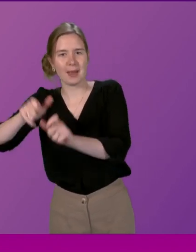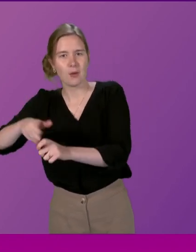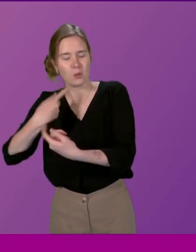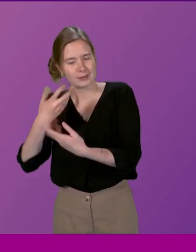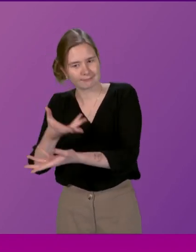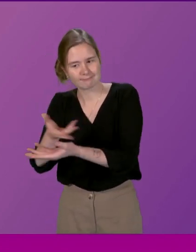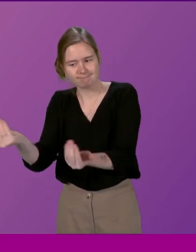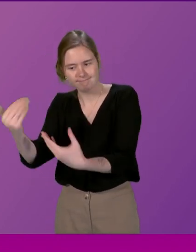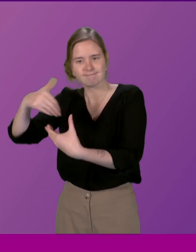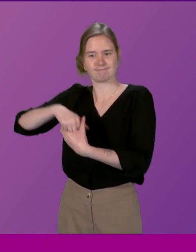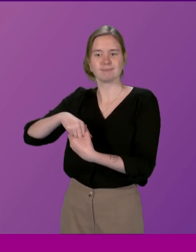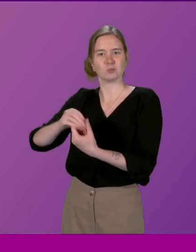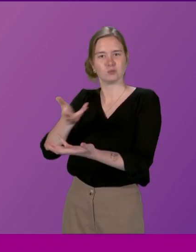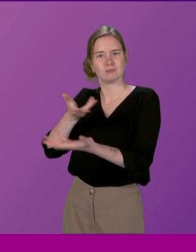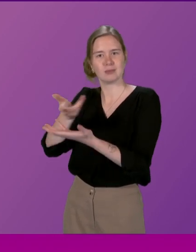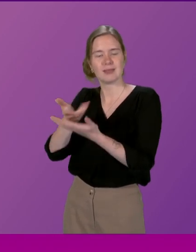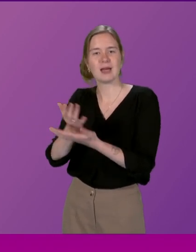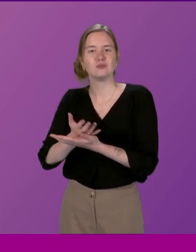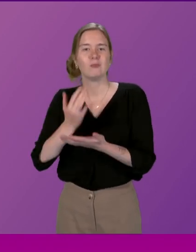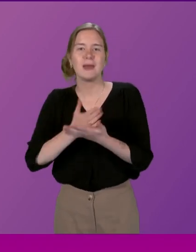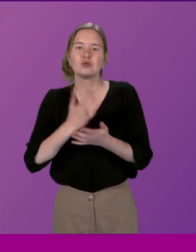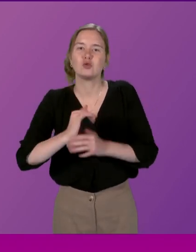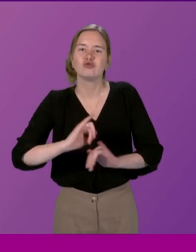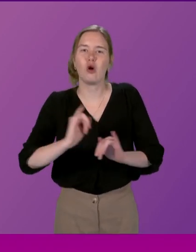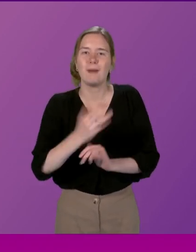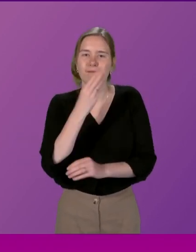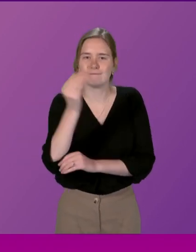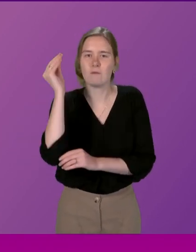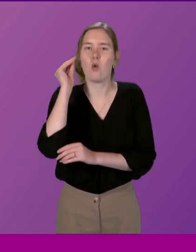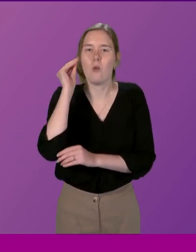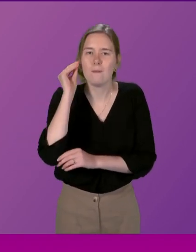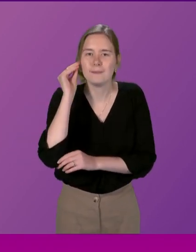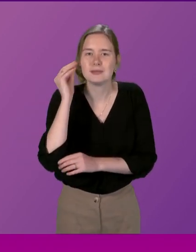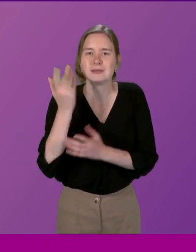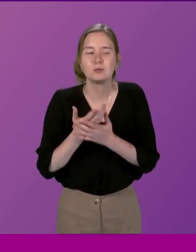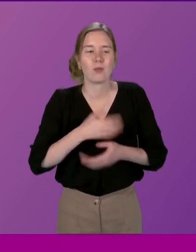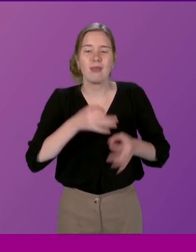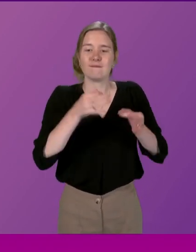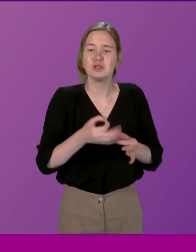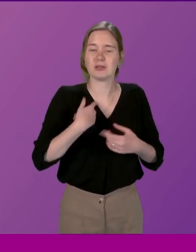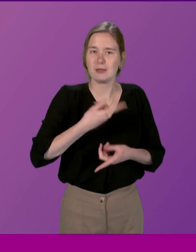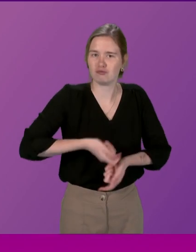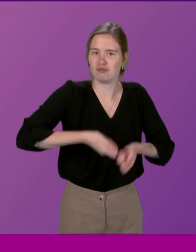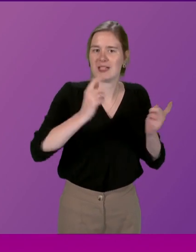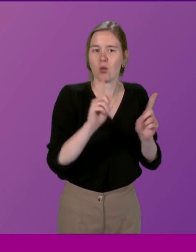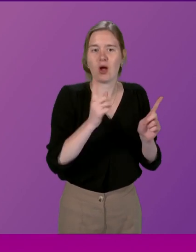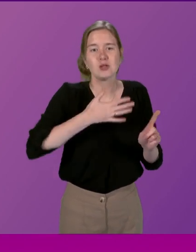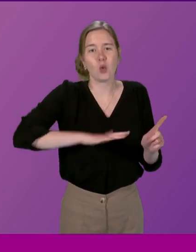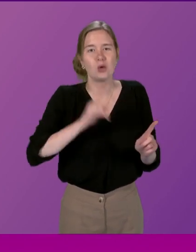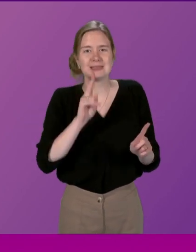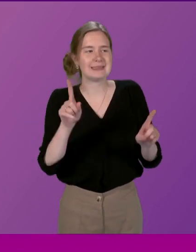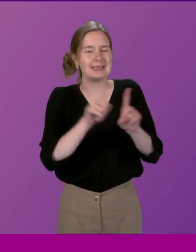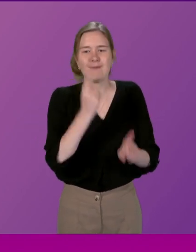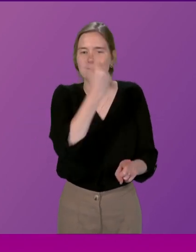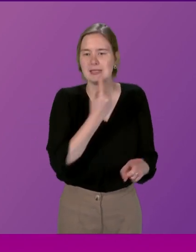and that this work is trauma-informed. And one of the things I always bring up with officials myself is the fact that I don't want to see the usual